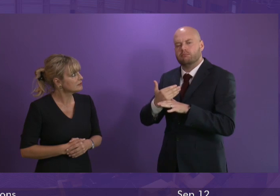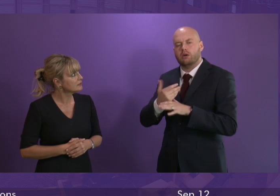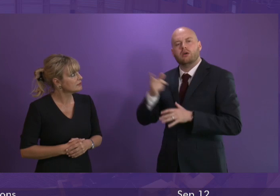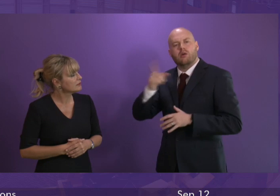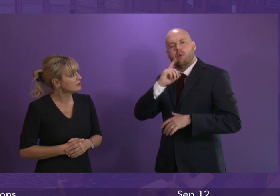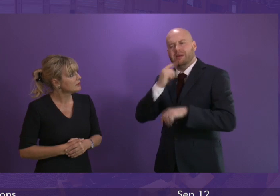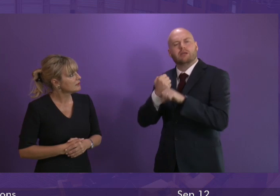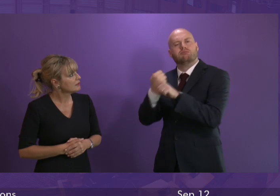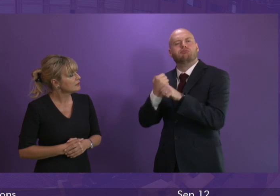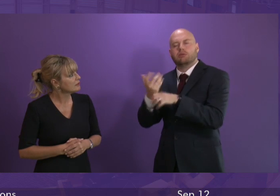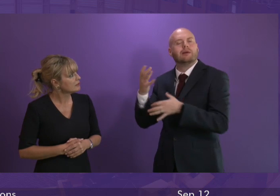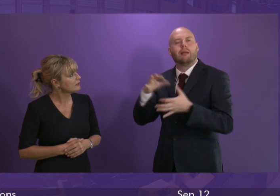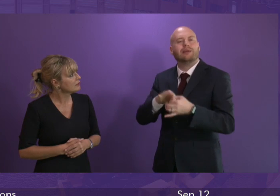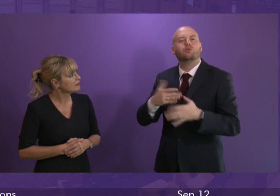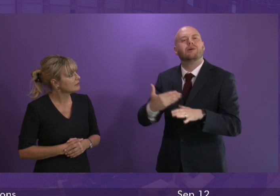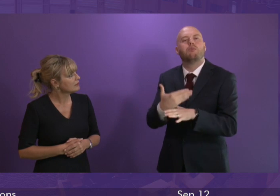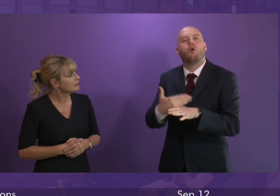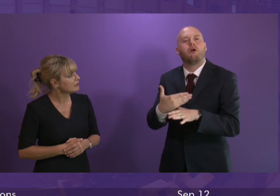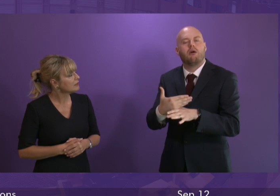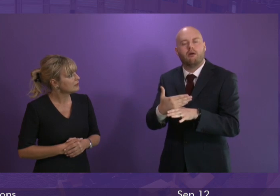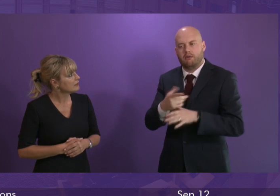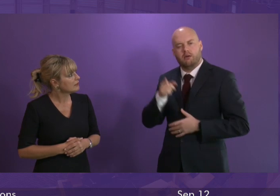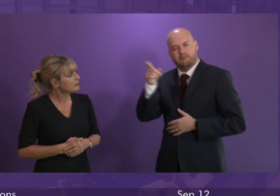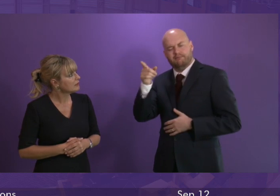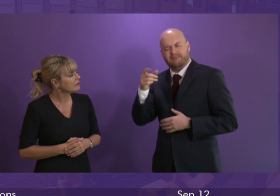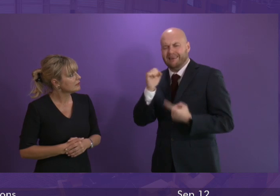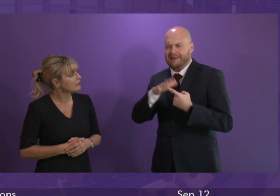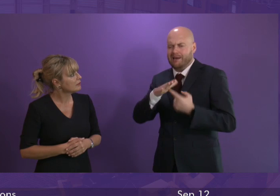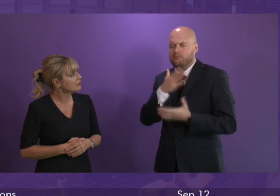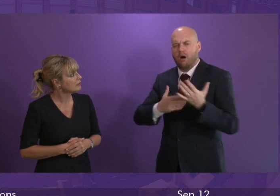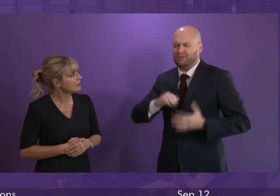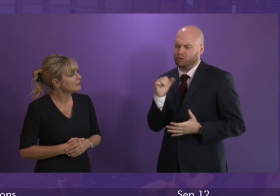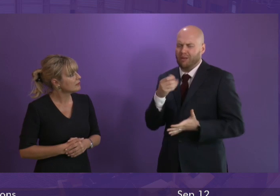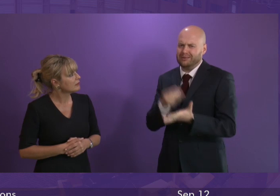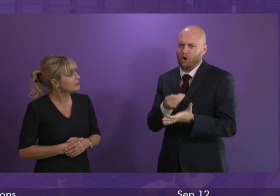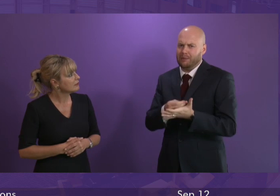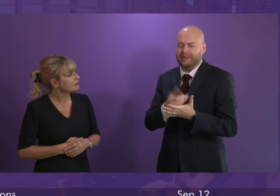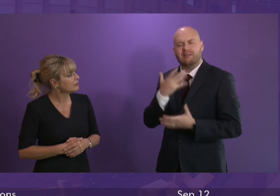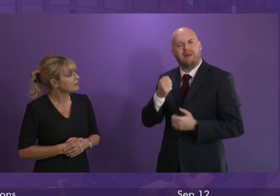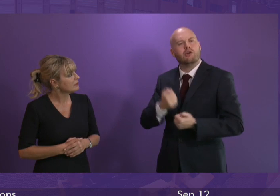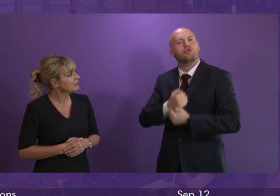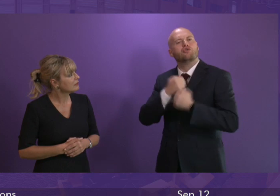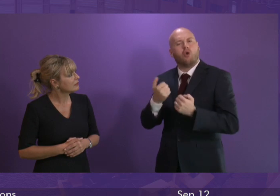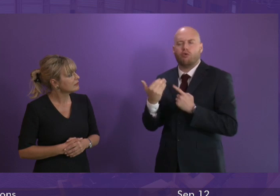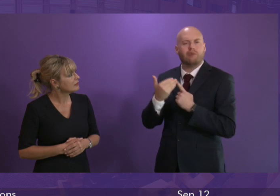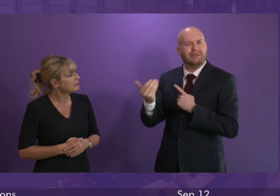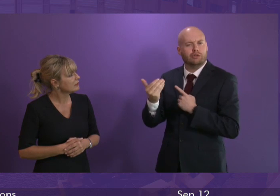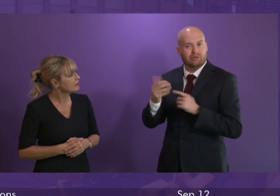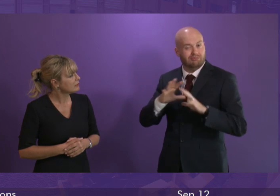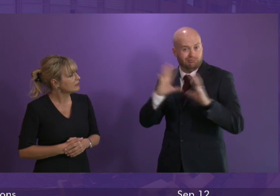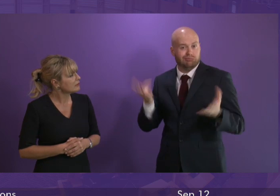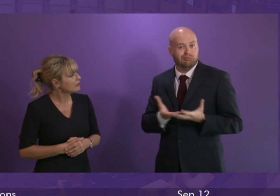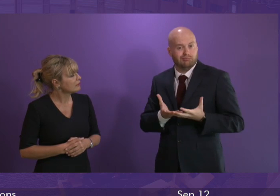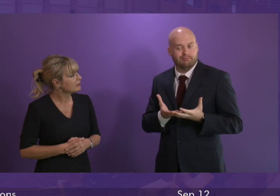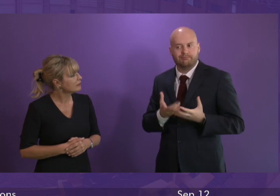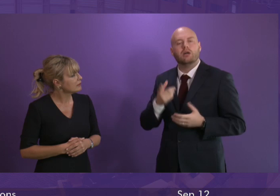and important employer plays a key part in Scotland's economy and has a strong reputation nationally and internationally it also records a